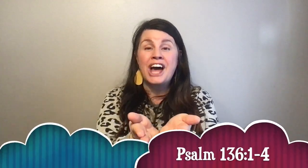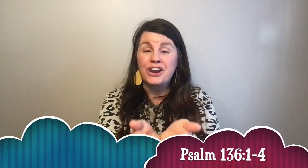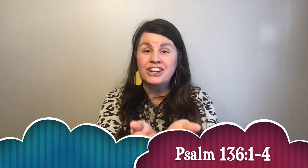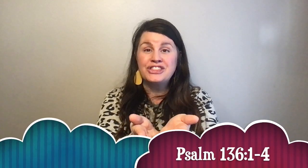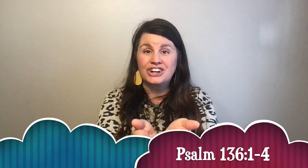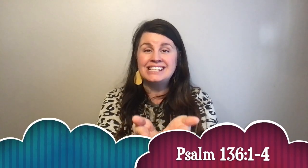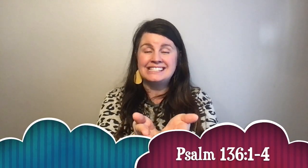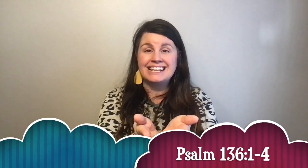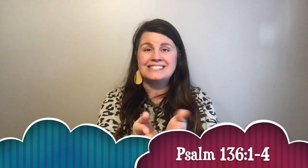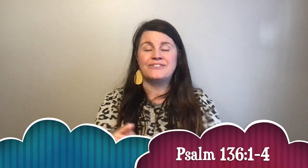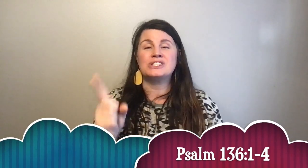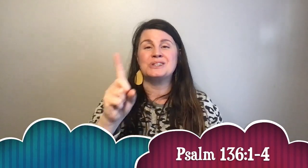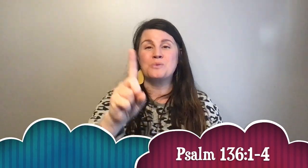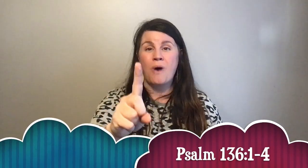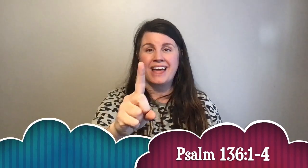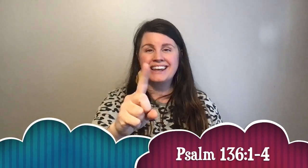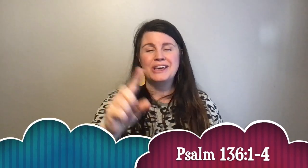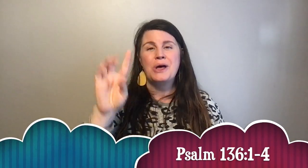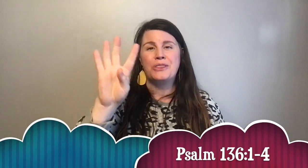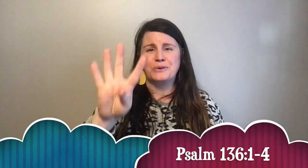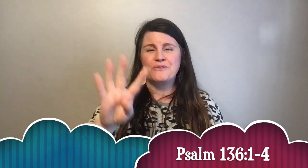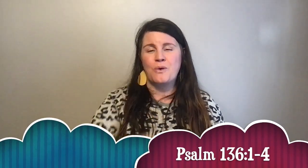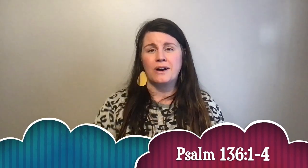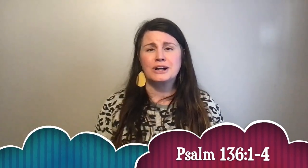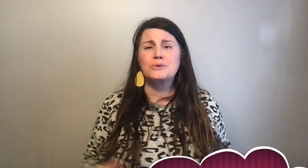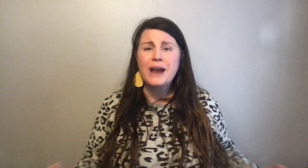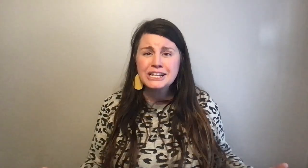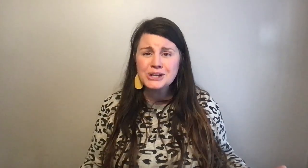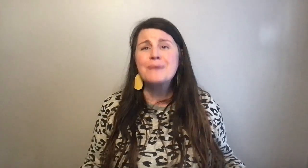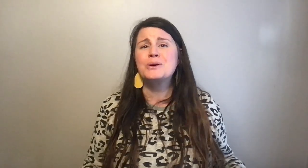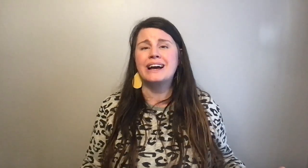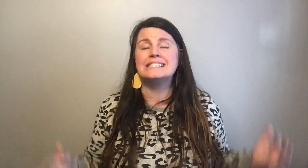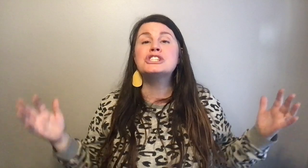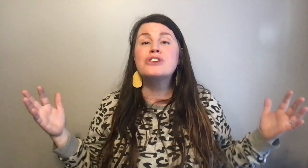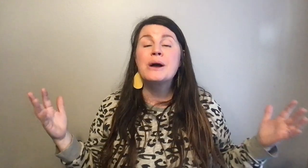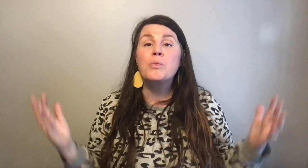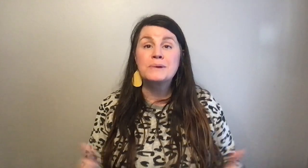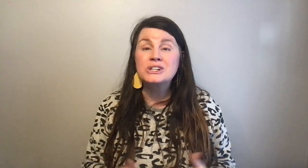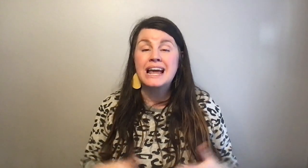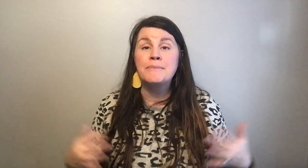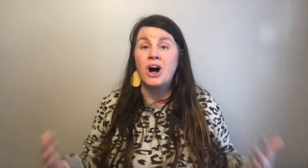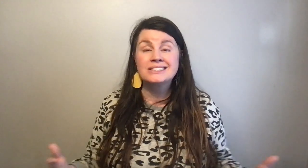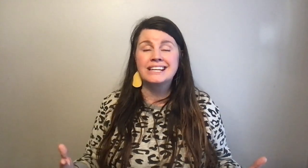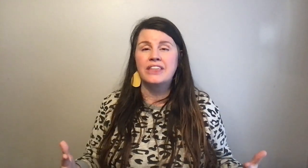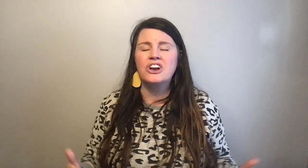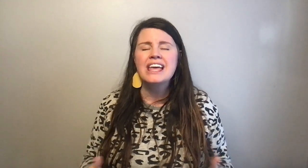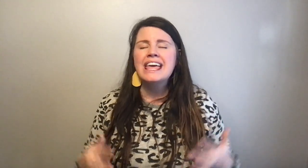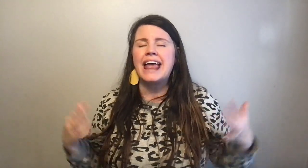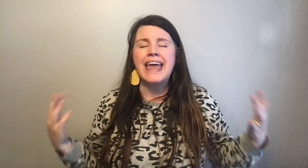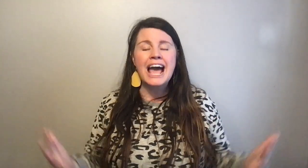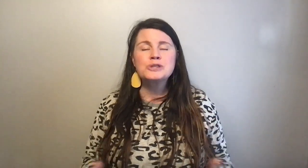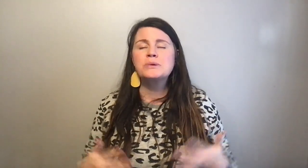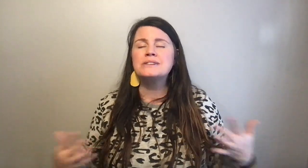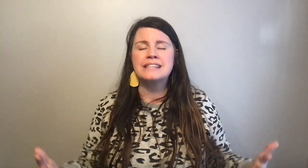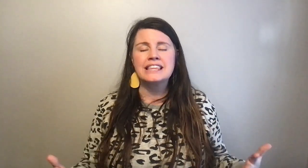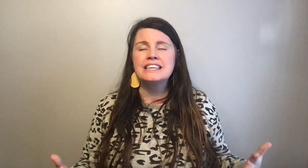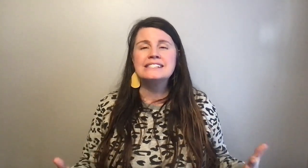Psalm 136, verses 1 through 4. Great job, you guys. Let's try it one more time all together. And as we recite this,